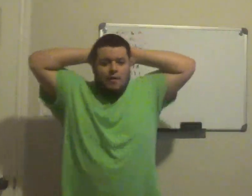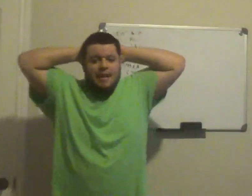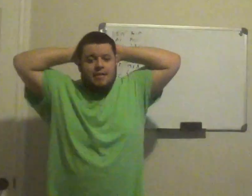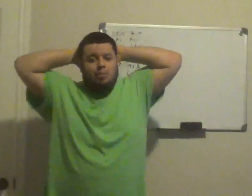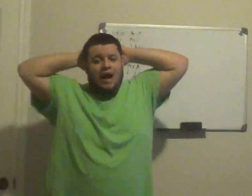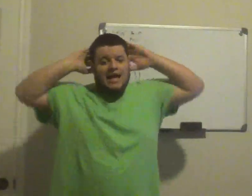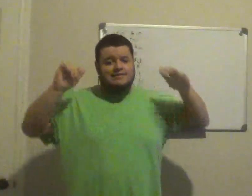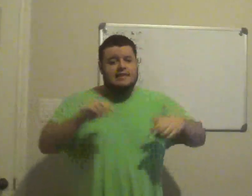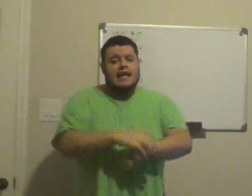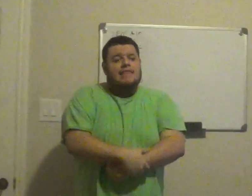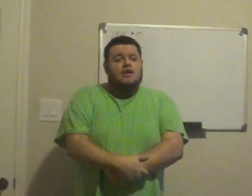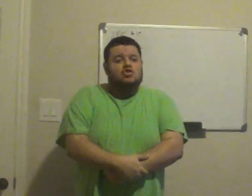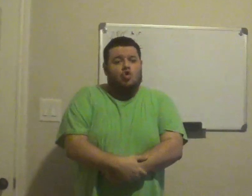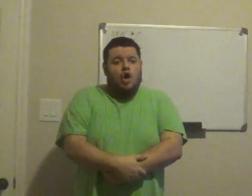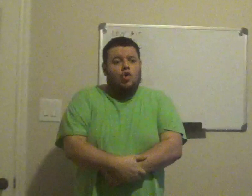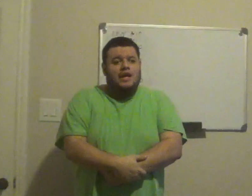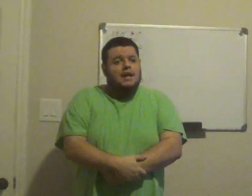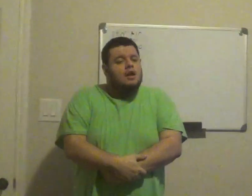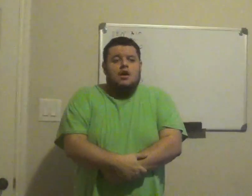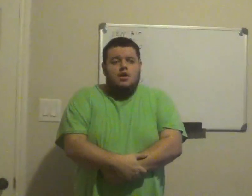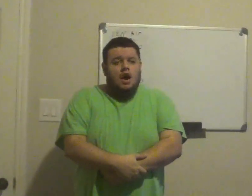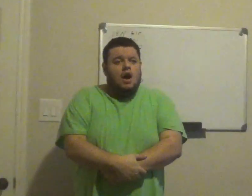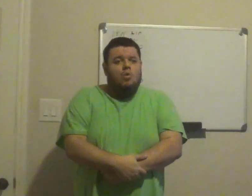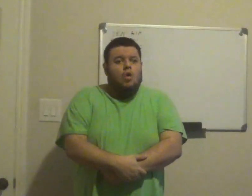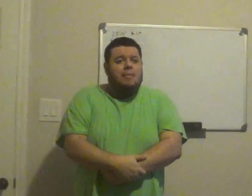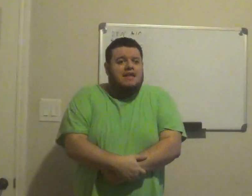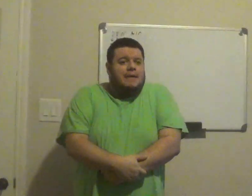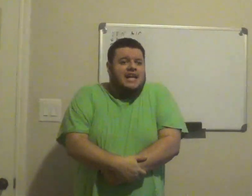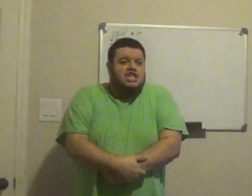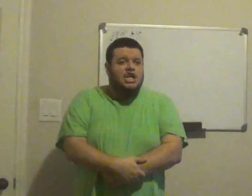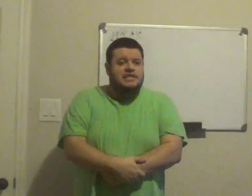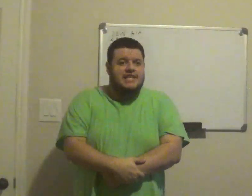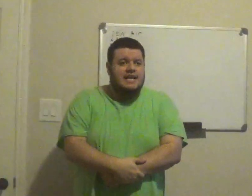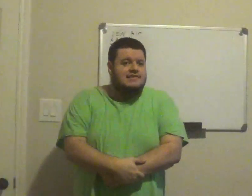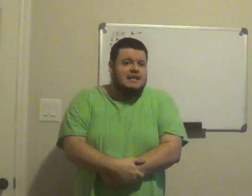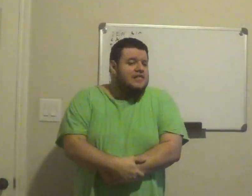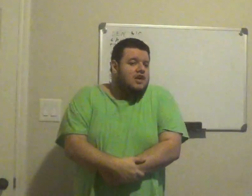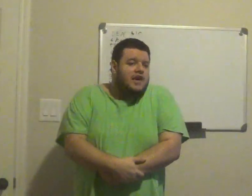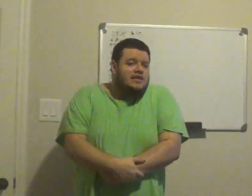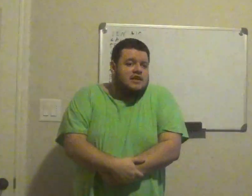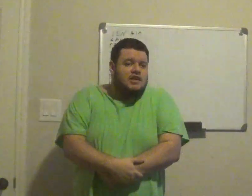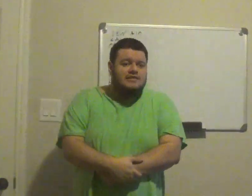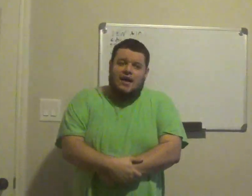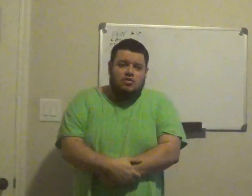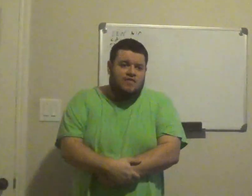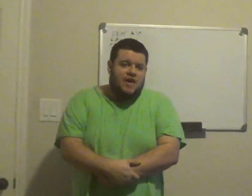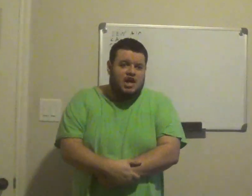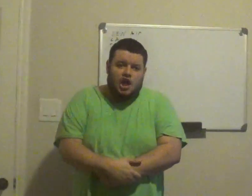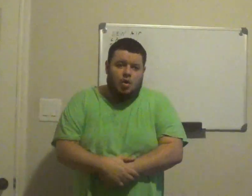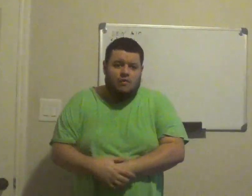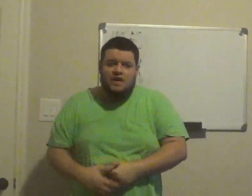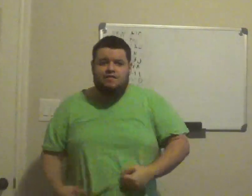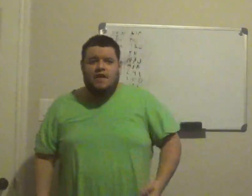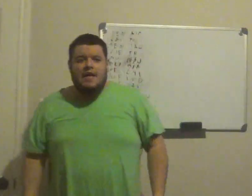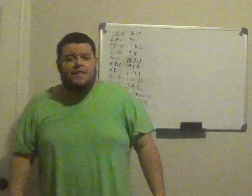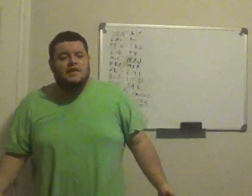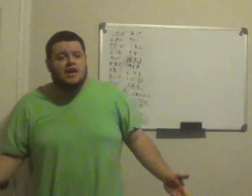now they're paying the price, they're struggling, you know, nobody's buying jerseys, their sales are very low, they're, they're